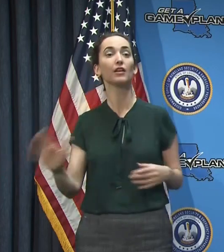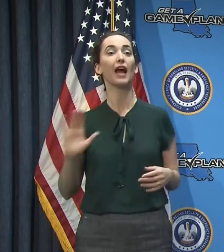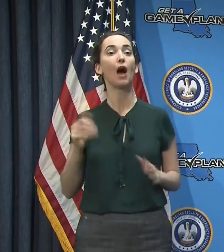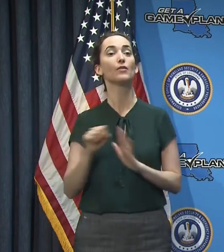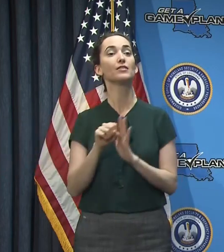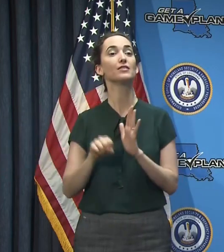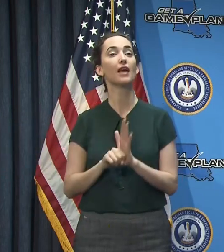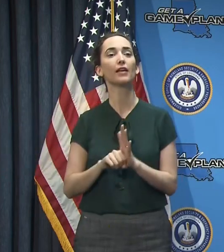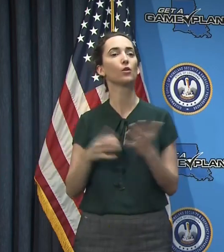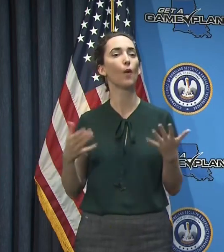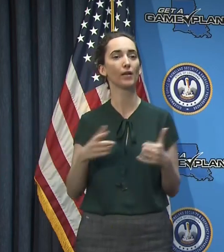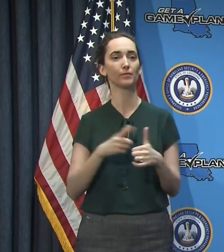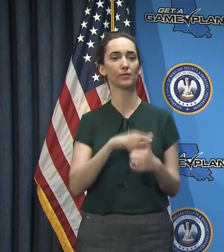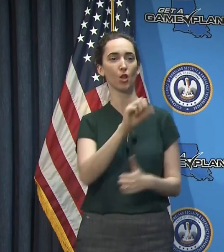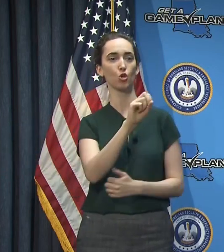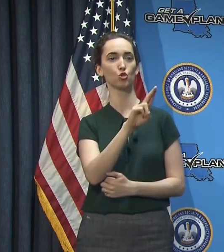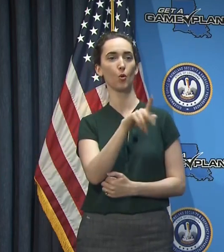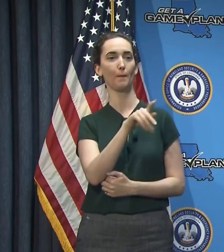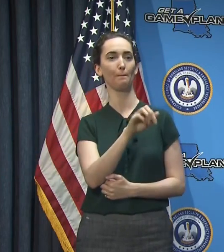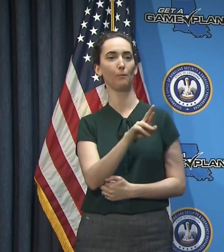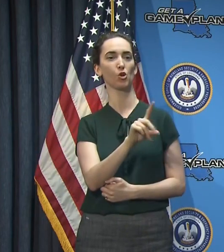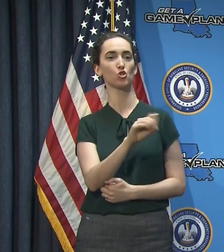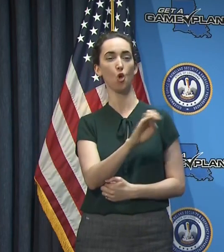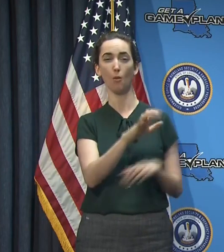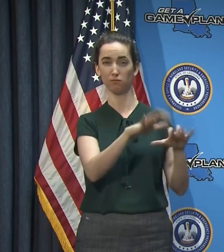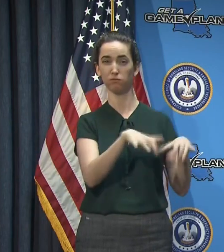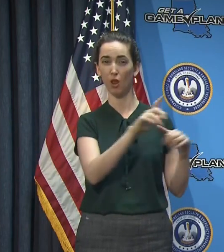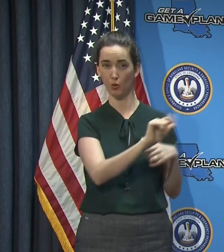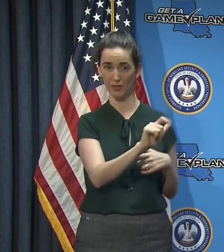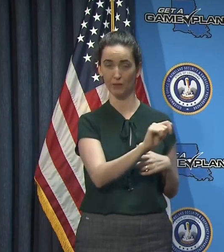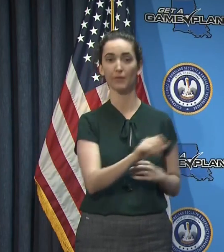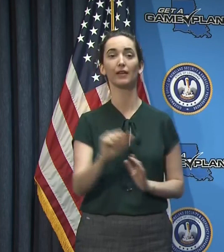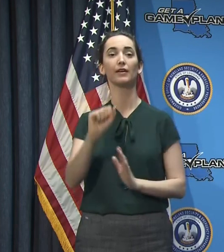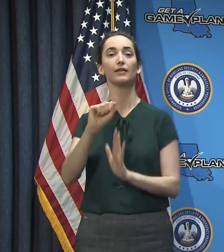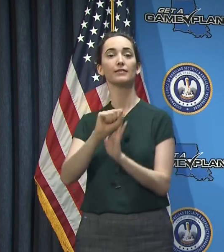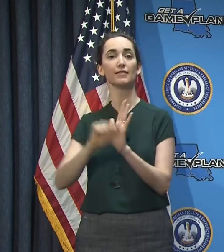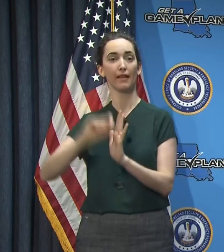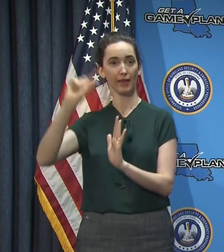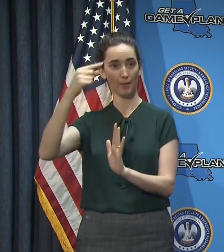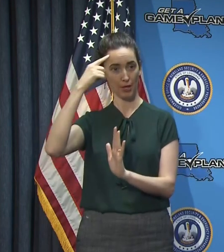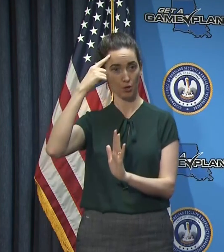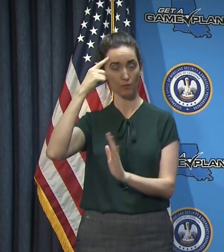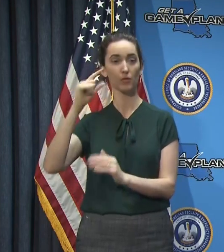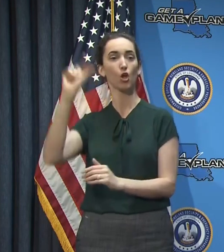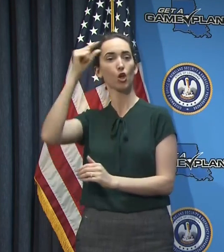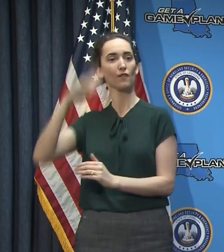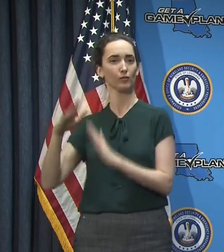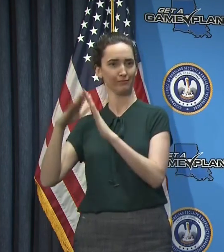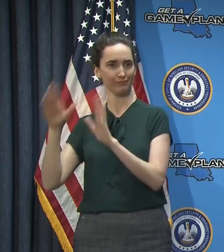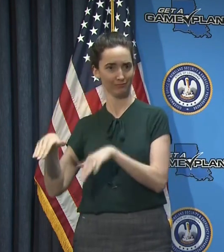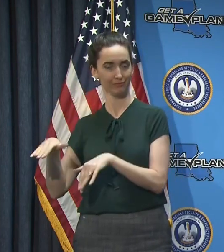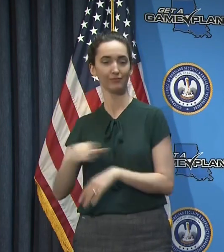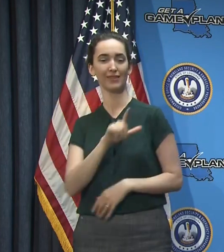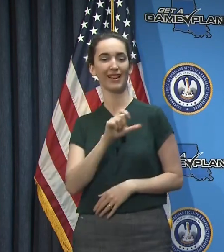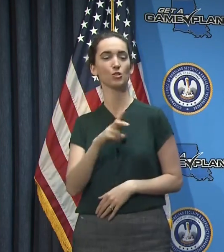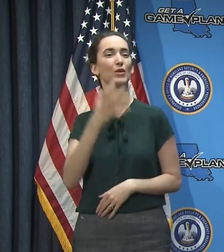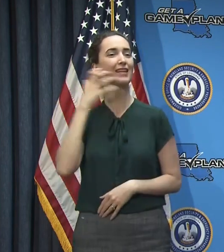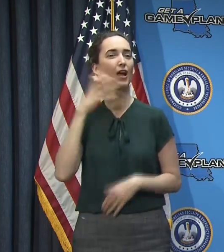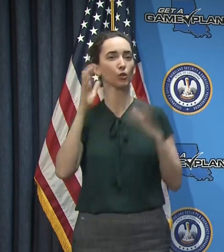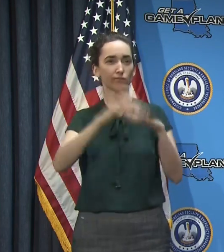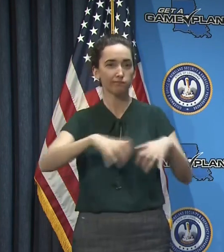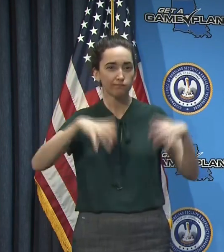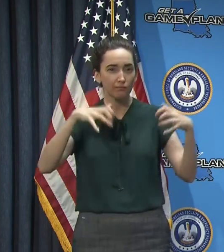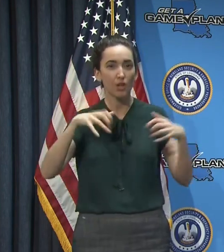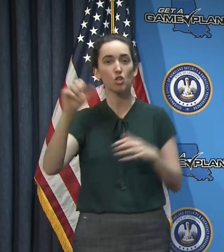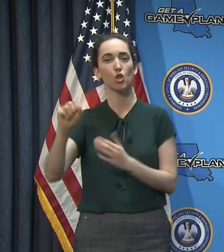buildings will include the Superdome, the State Capitol, the Governor's Mansion, LSU's Tiger Stadium, Southern University's FG